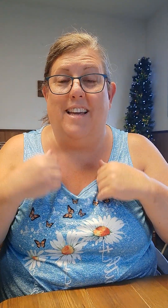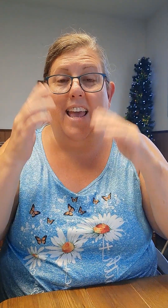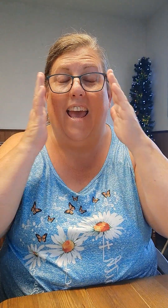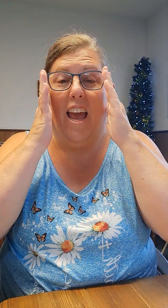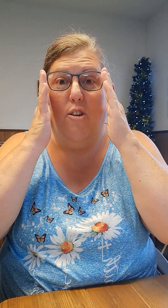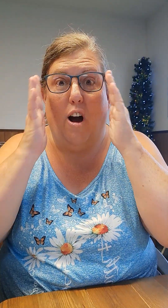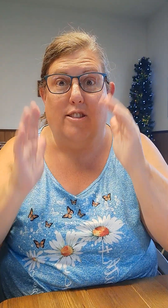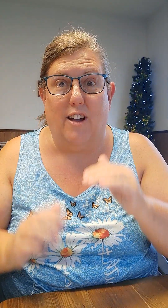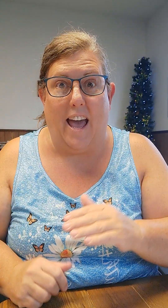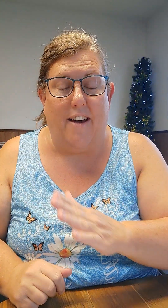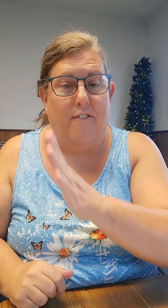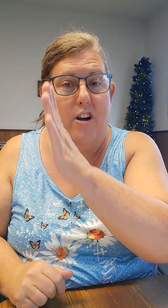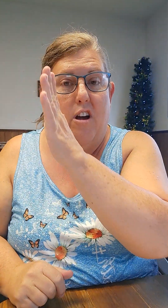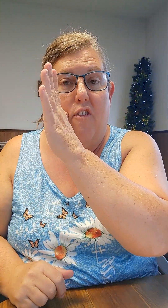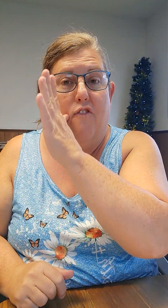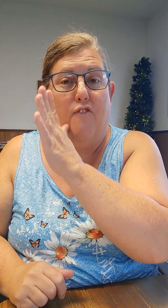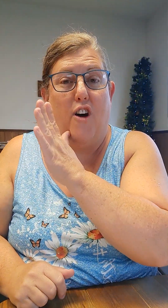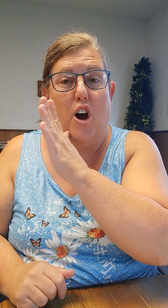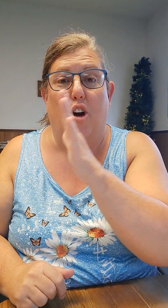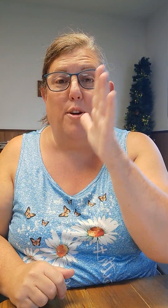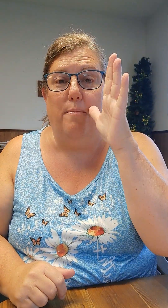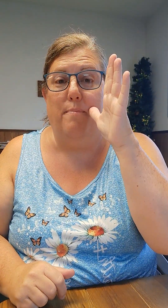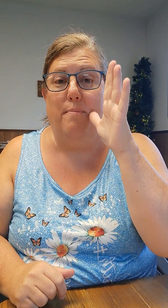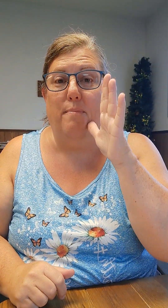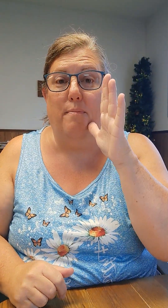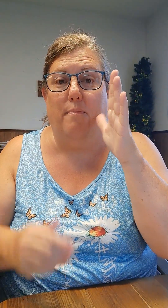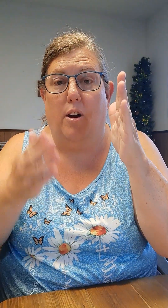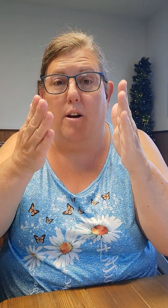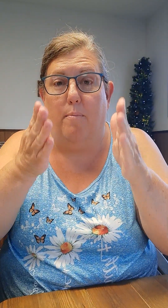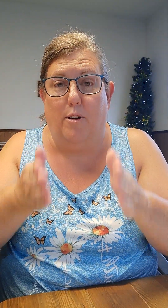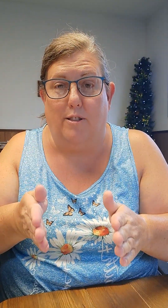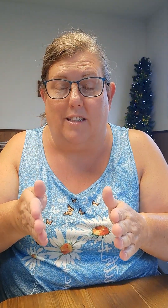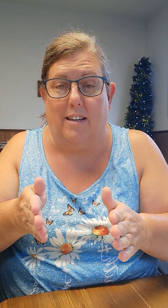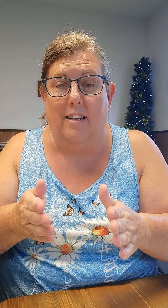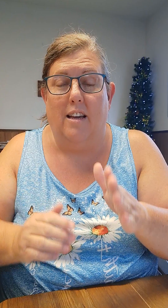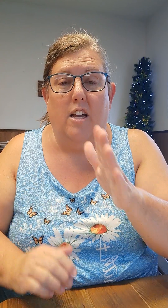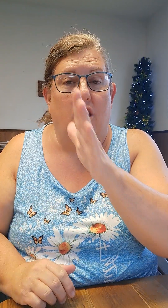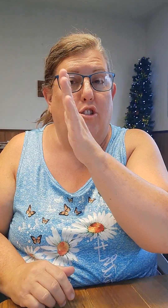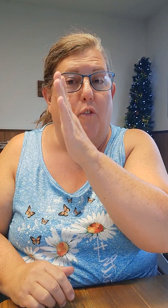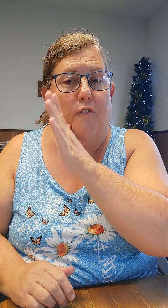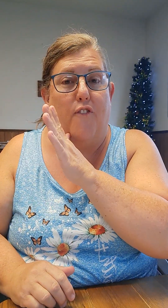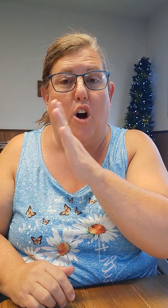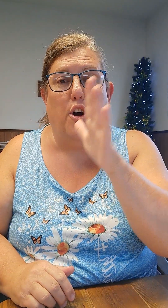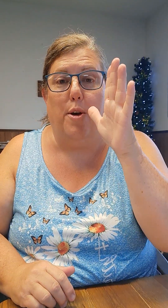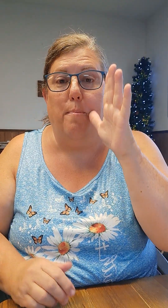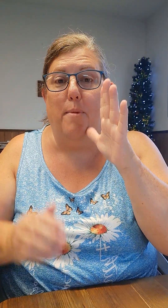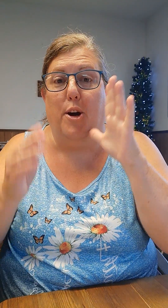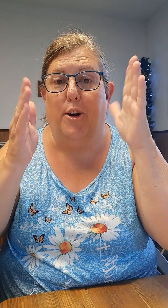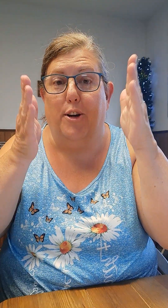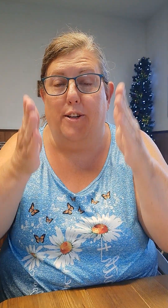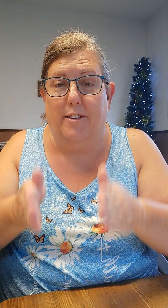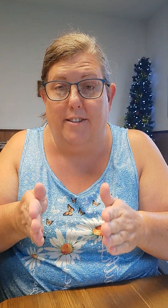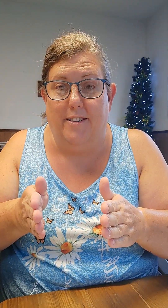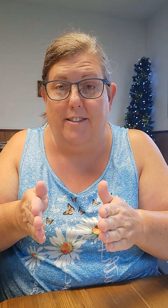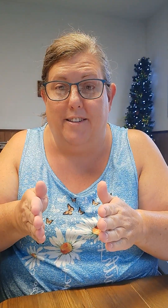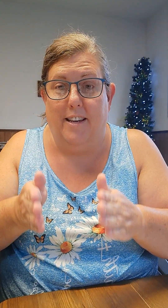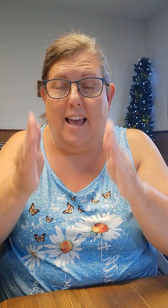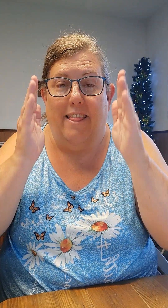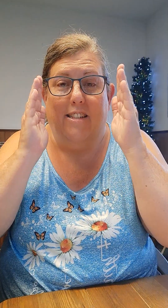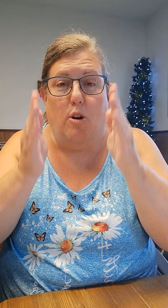And you also have farm person. So farmer. This is